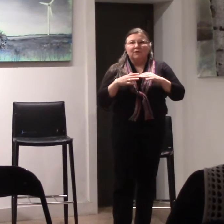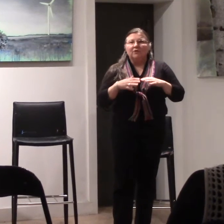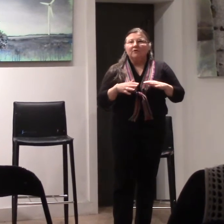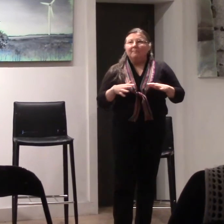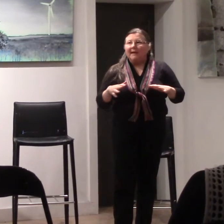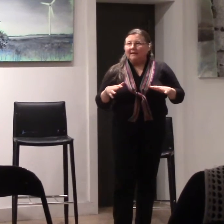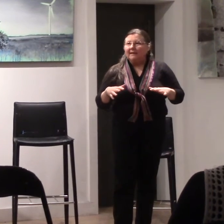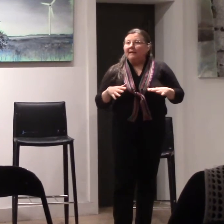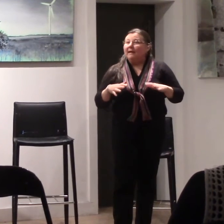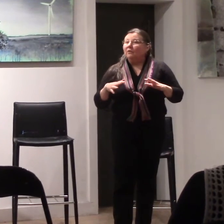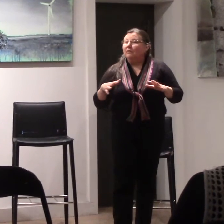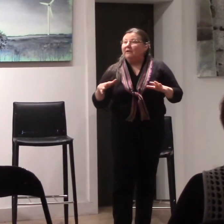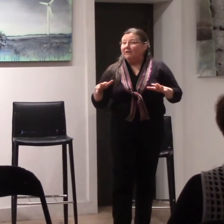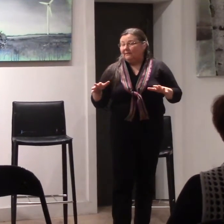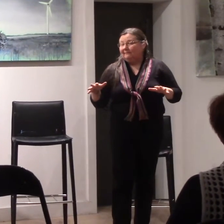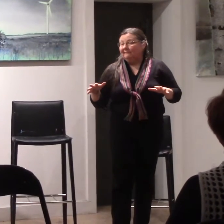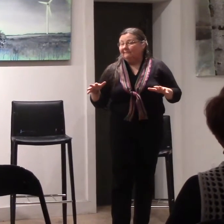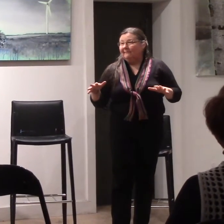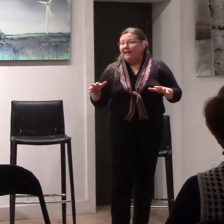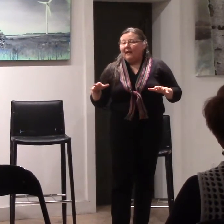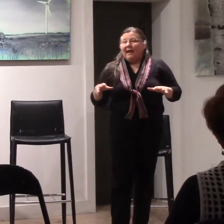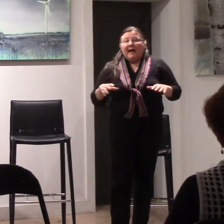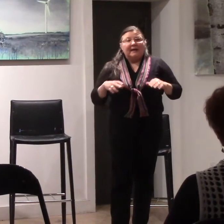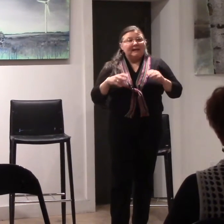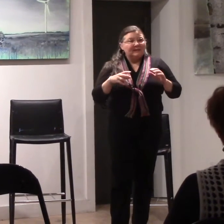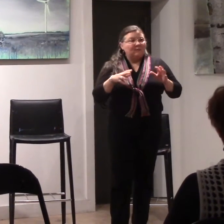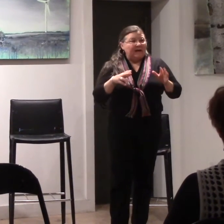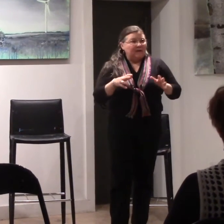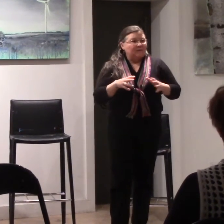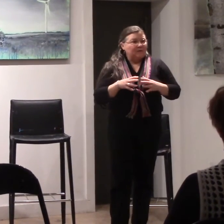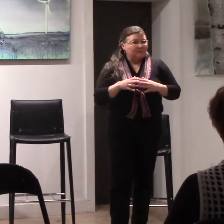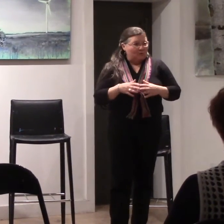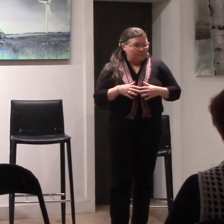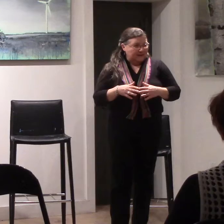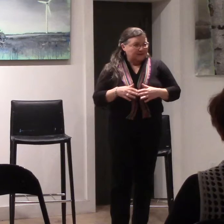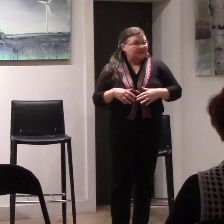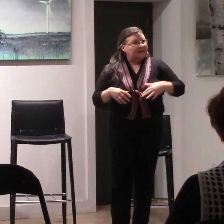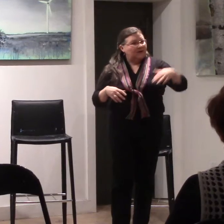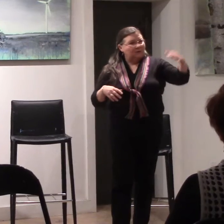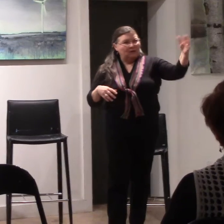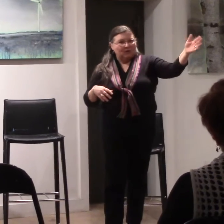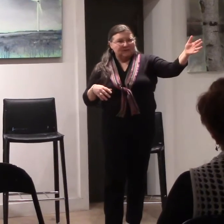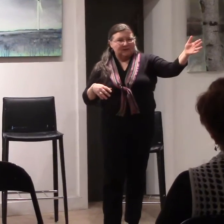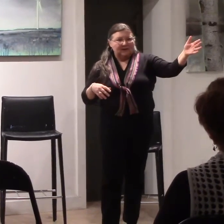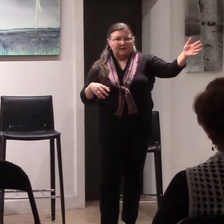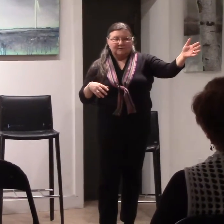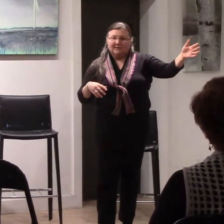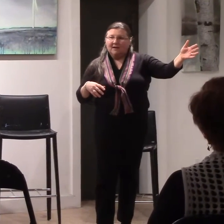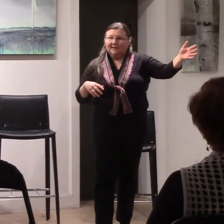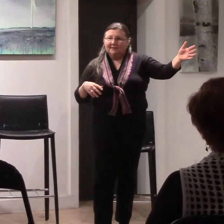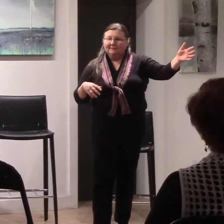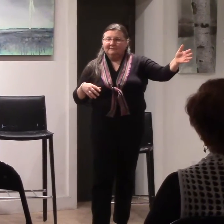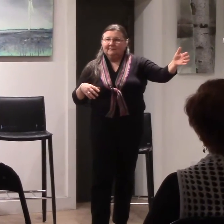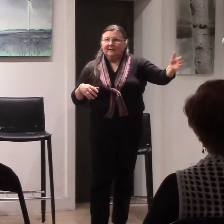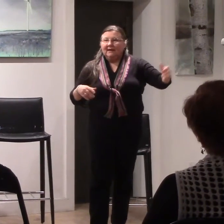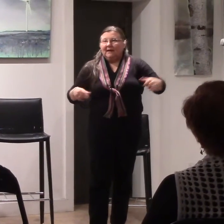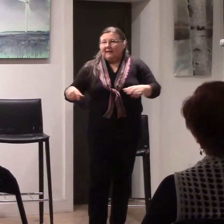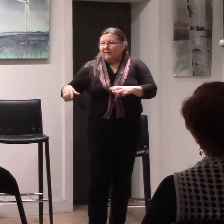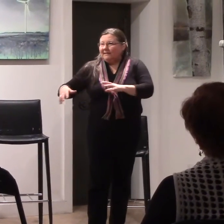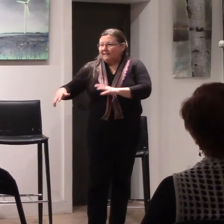learned men in the region. And he's waiting for his boatmen to take him across to the other side. Now he's